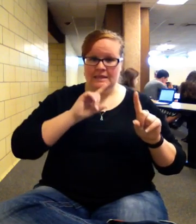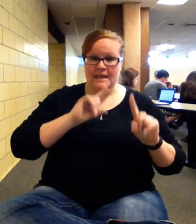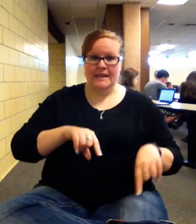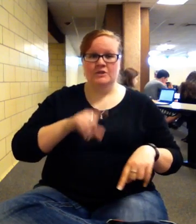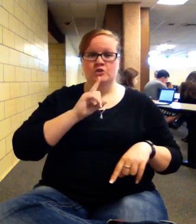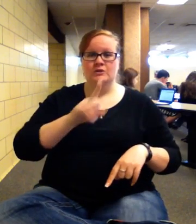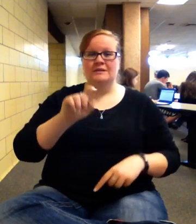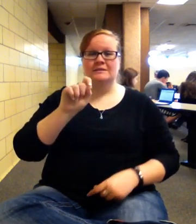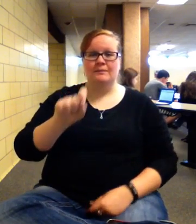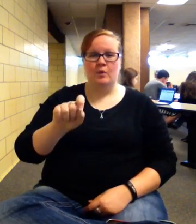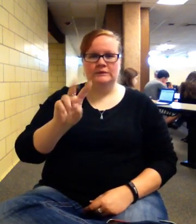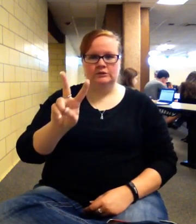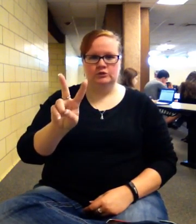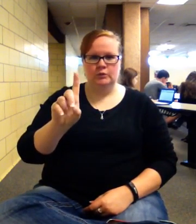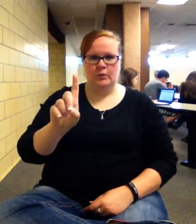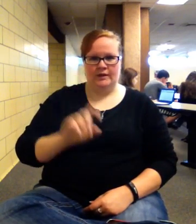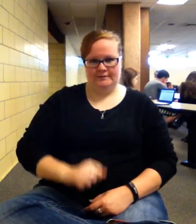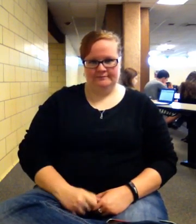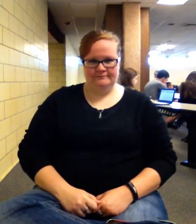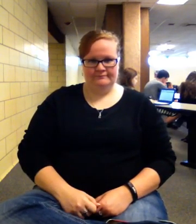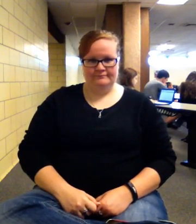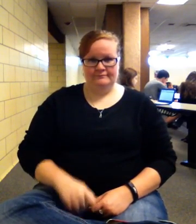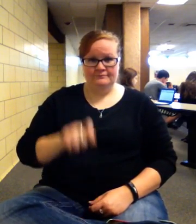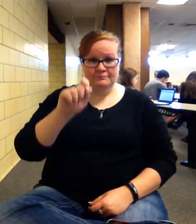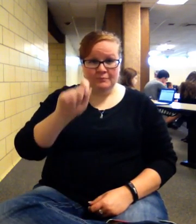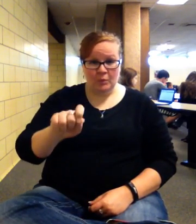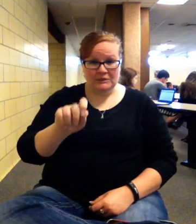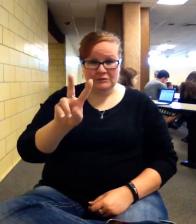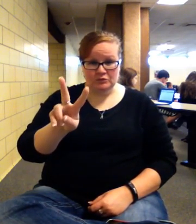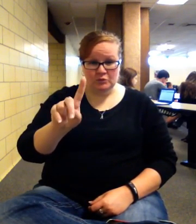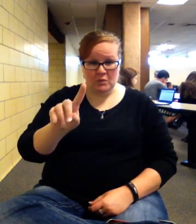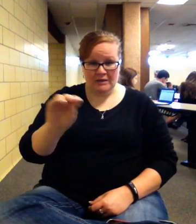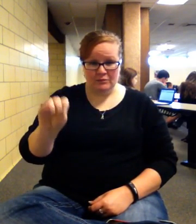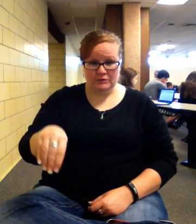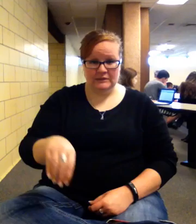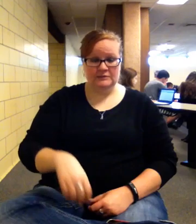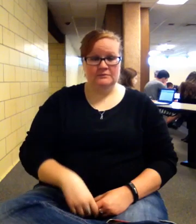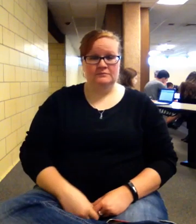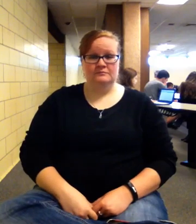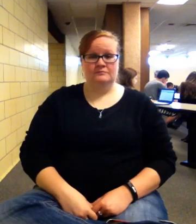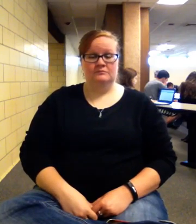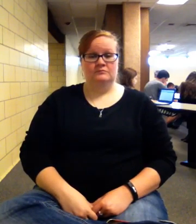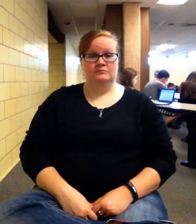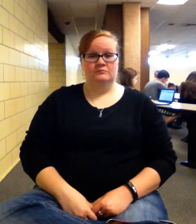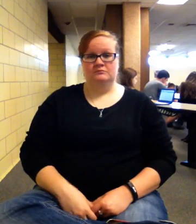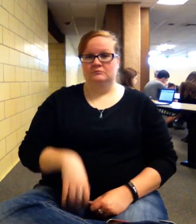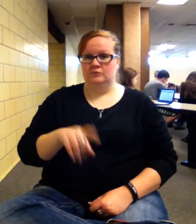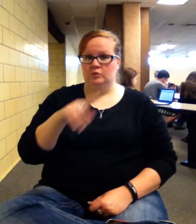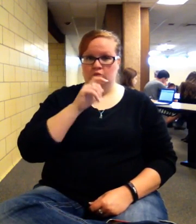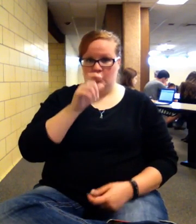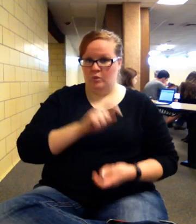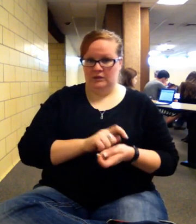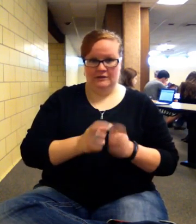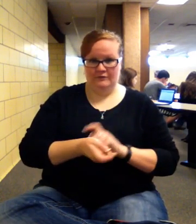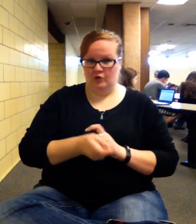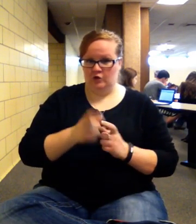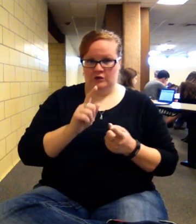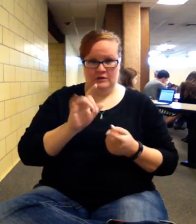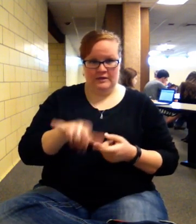0.21, 0.21%. So you don't convert that to a percentage, that already is a